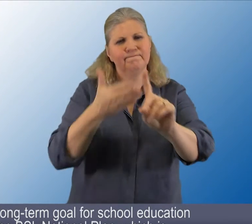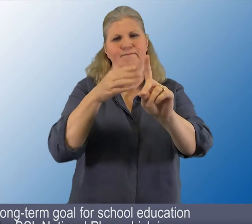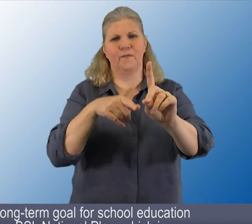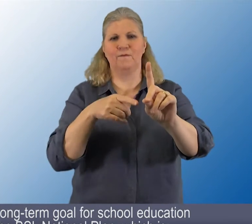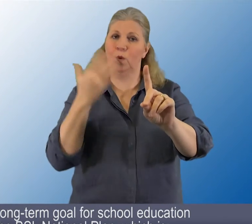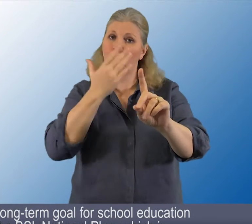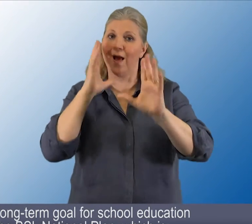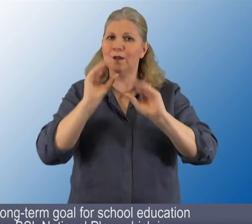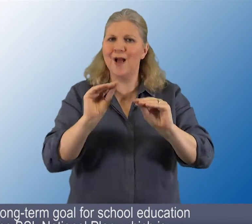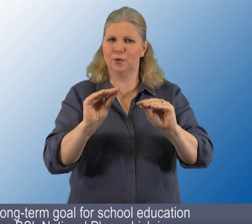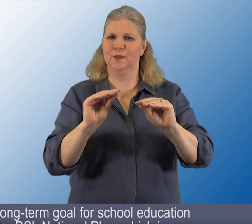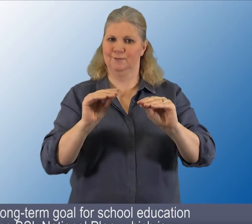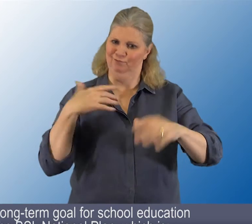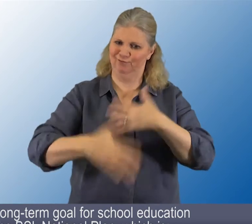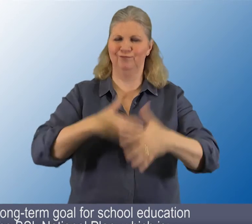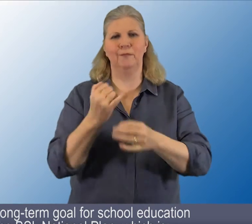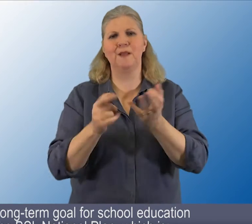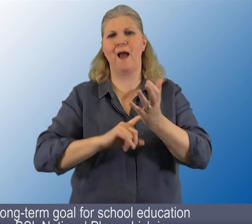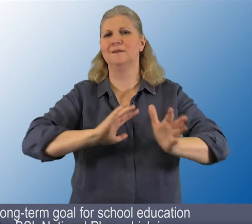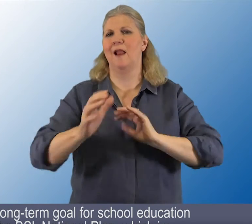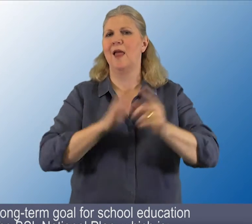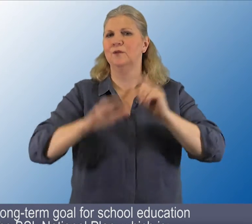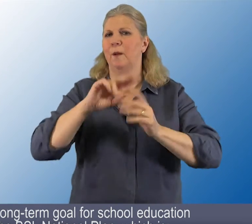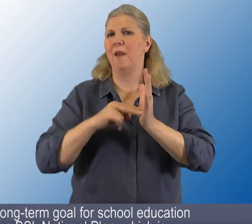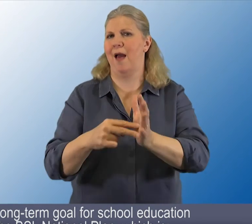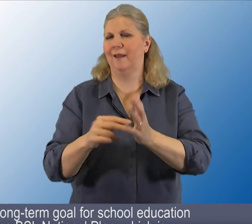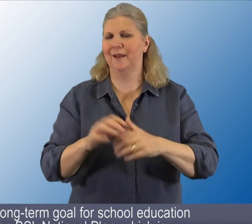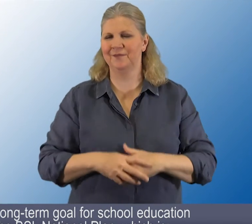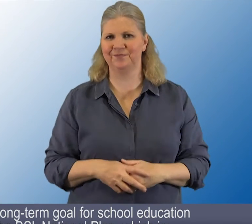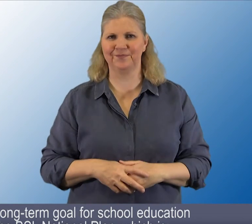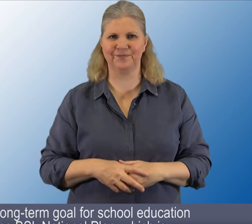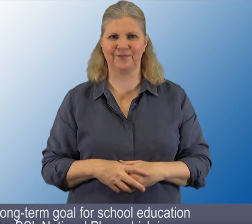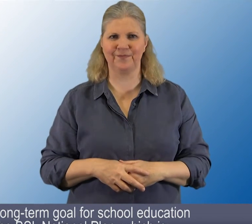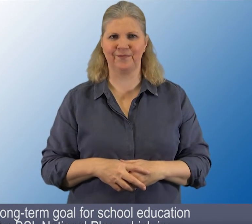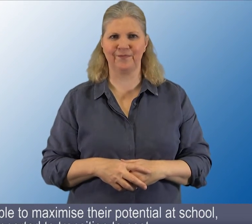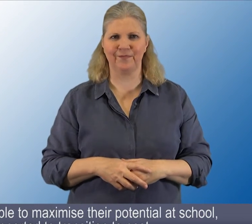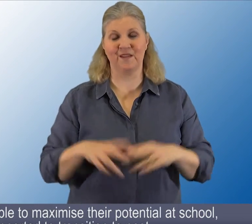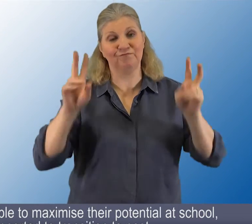We share the long-term goal for school education set out in the BSL National Plan, which is